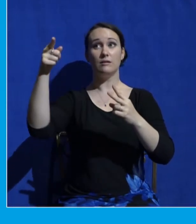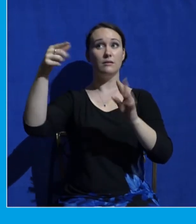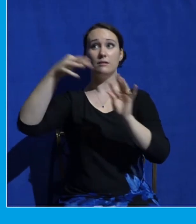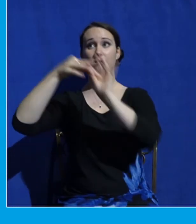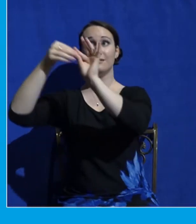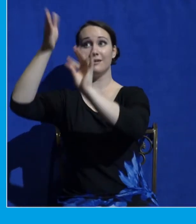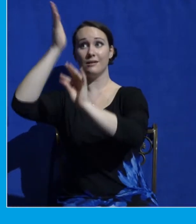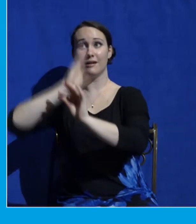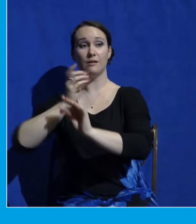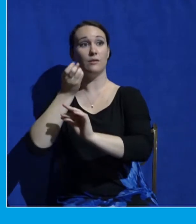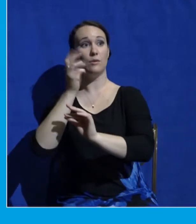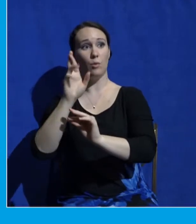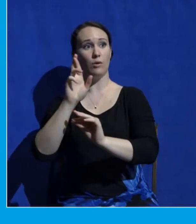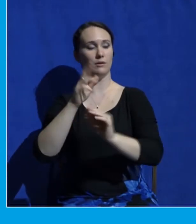God right now.